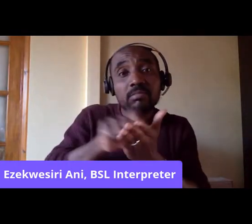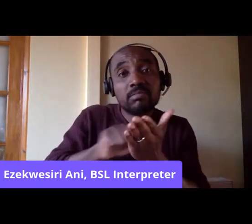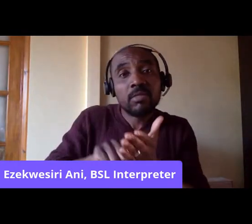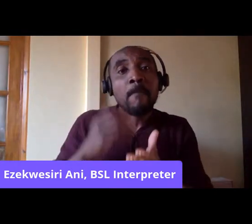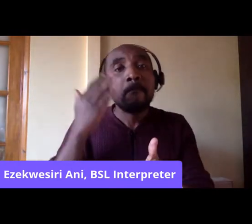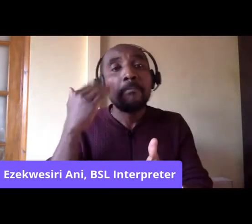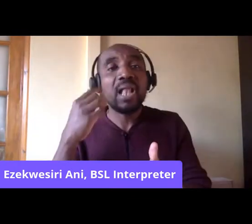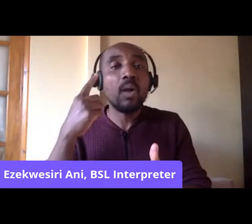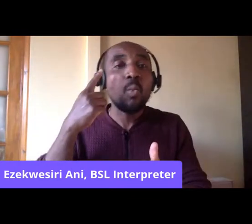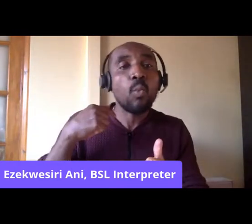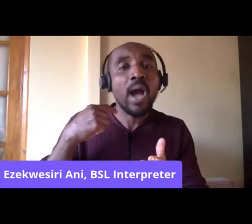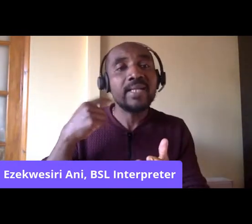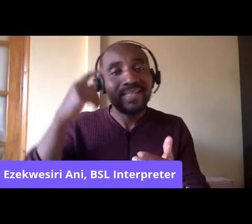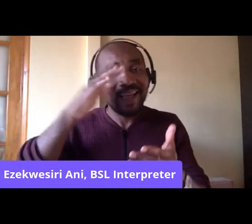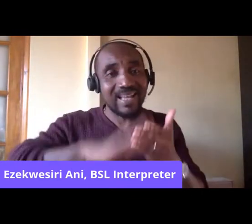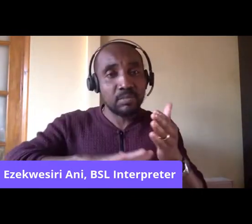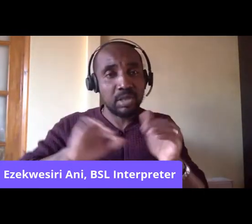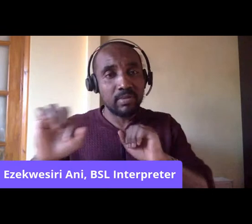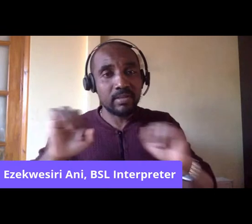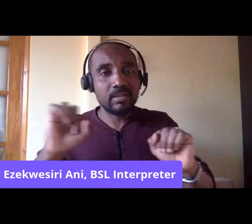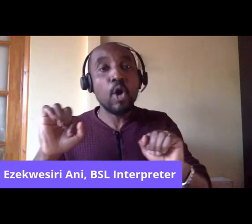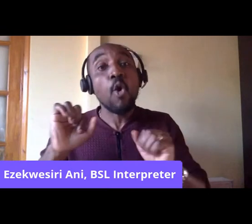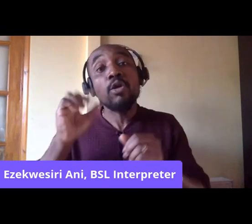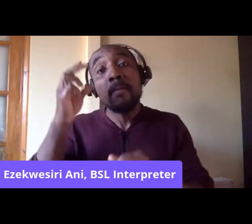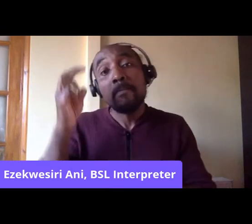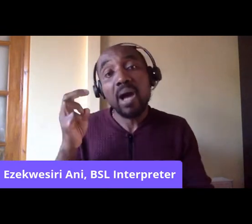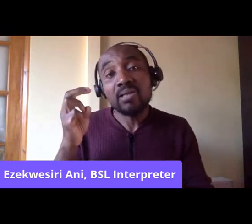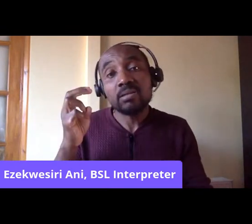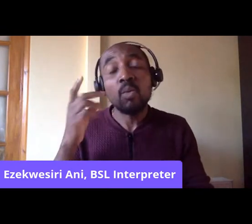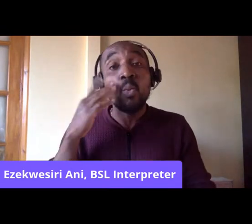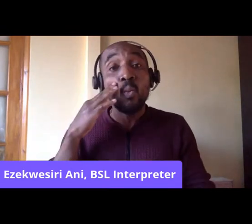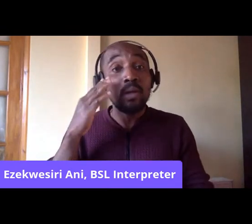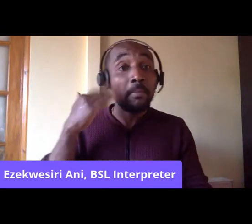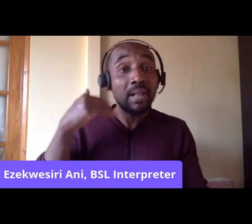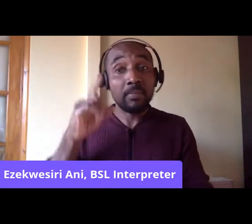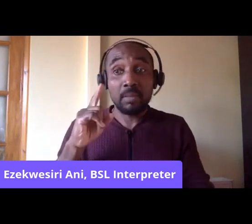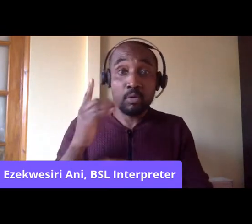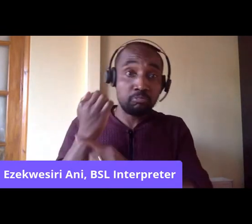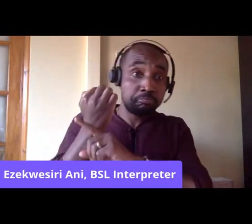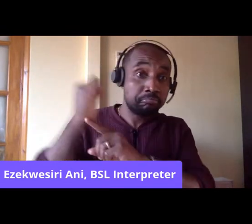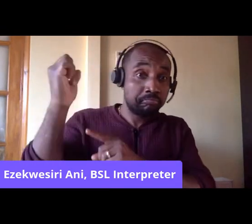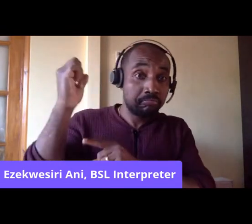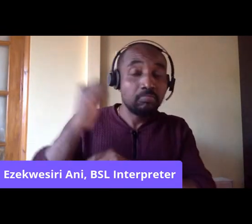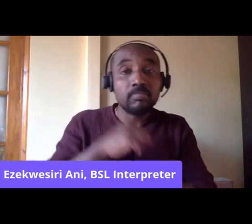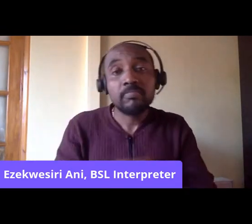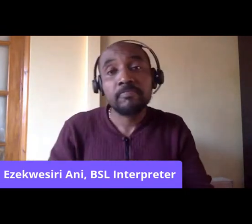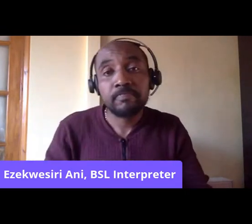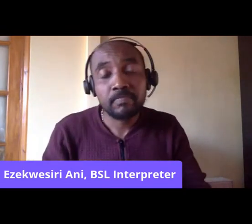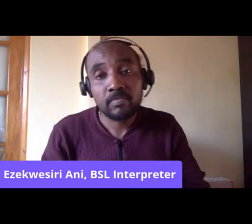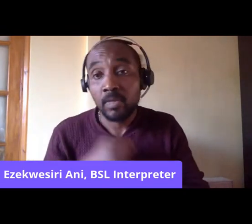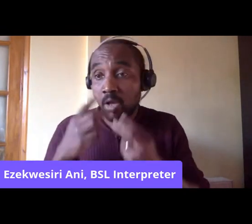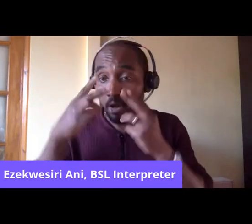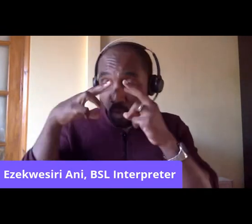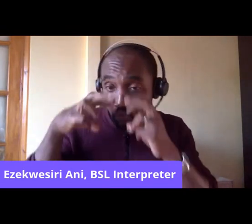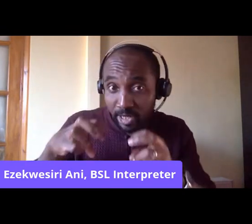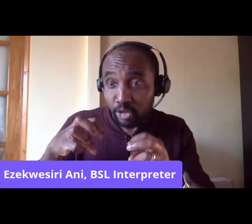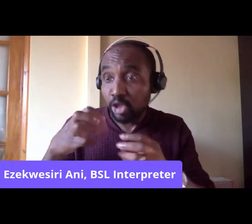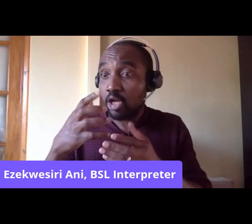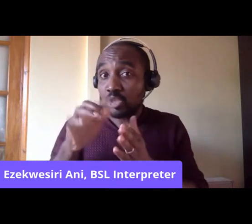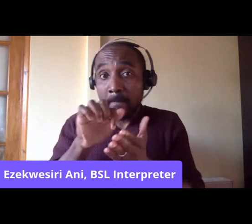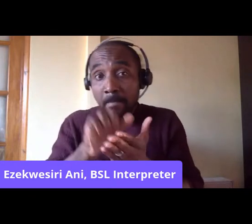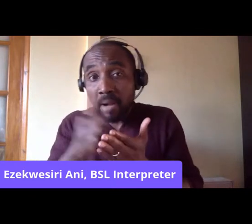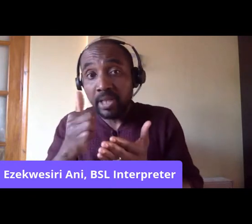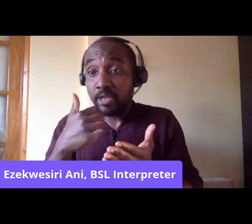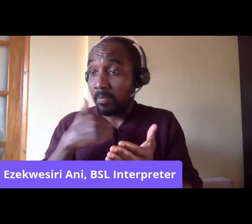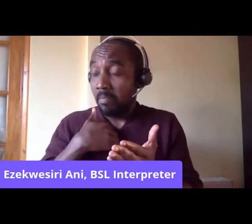And both the boycott itself and the circumstances attending the research publication and reception of my study